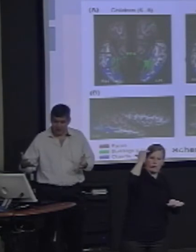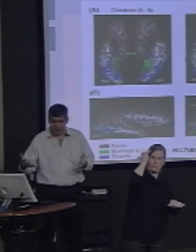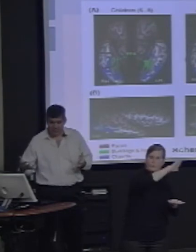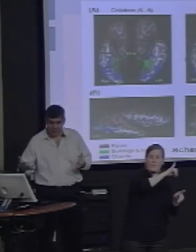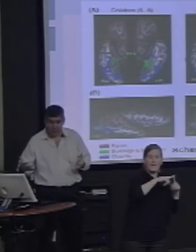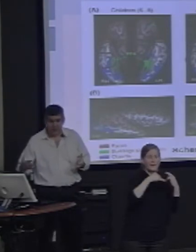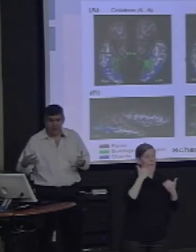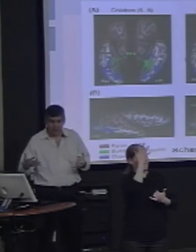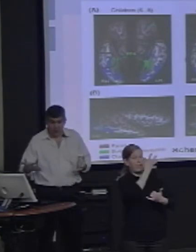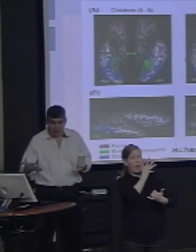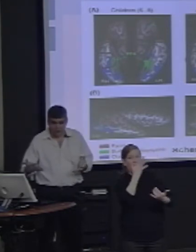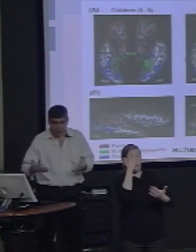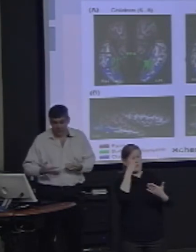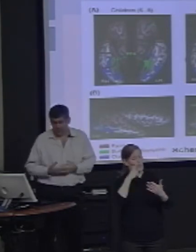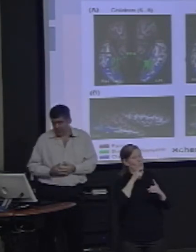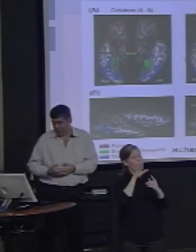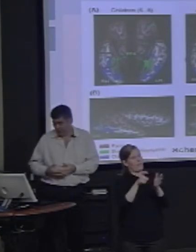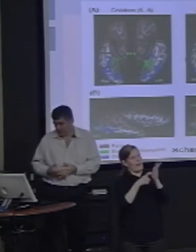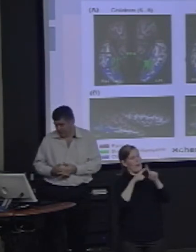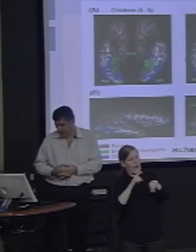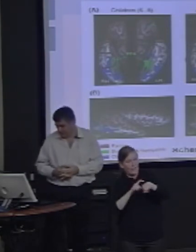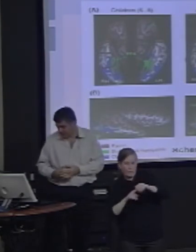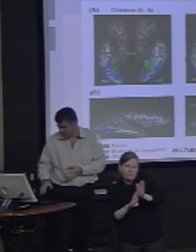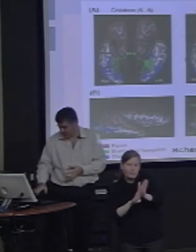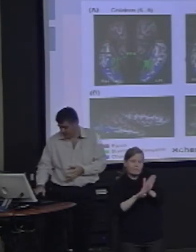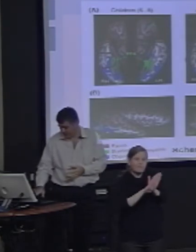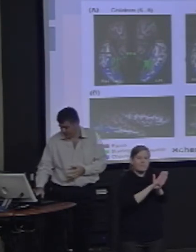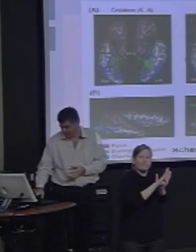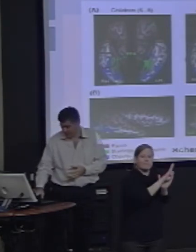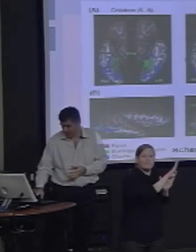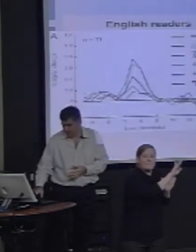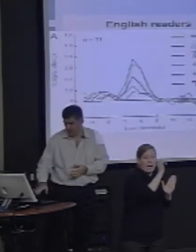development in the neural organization for faces.